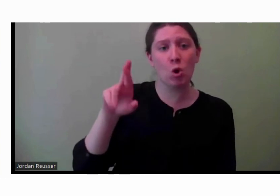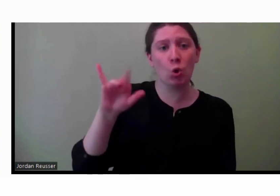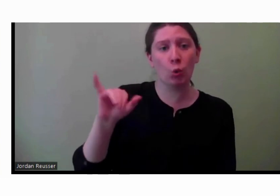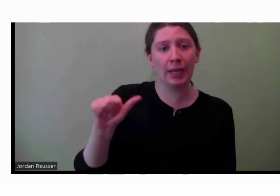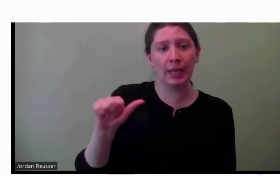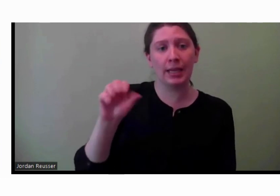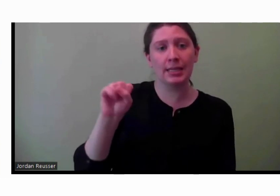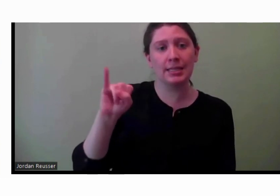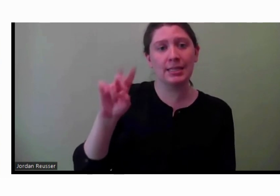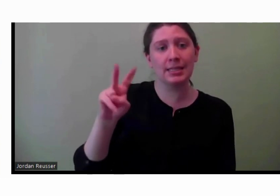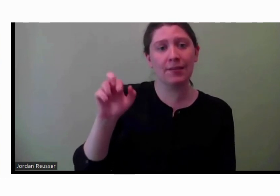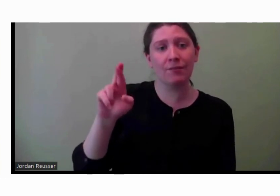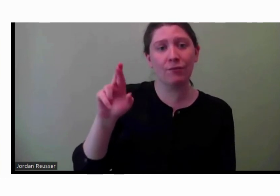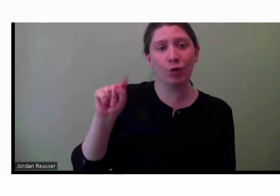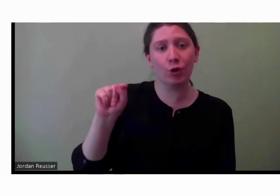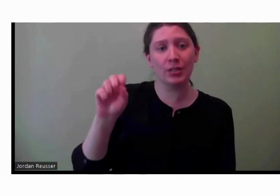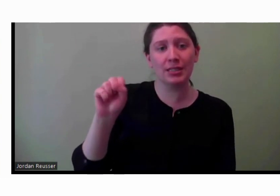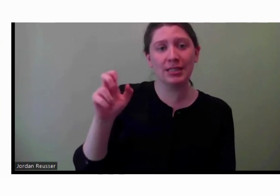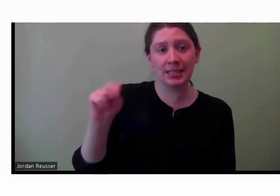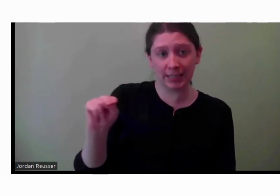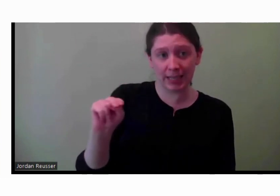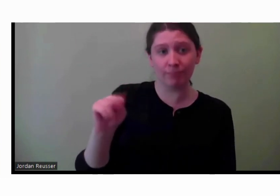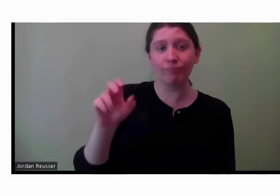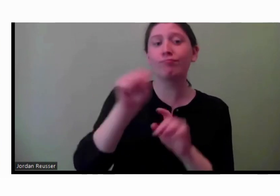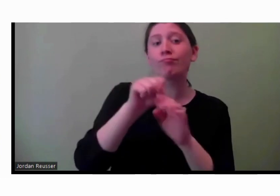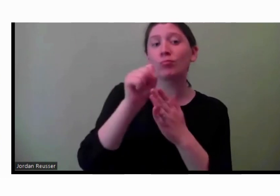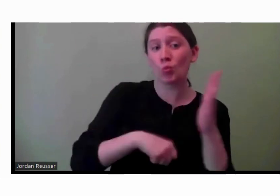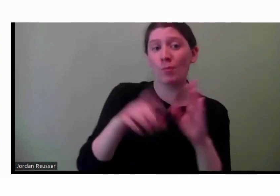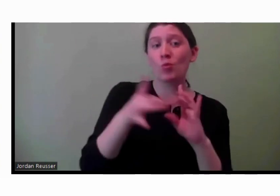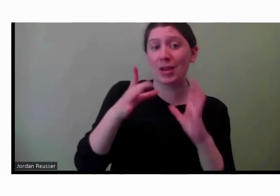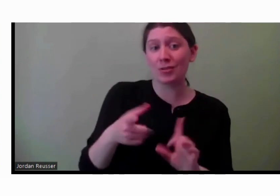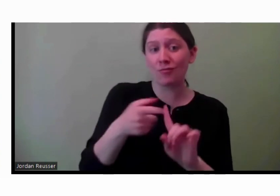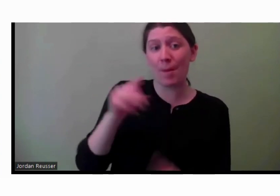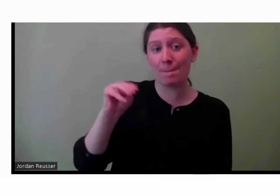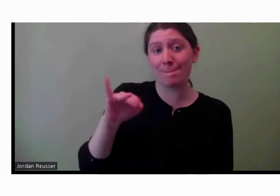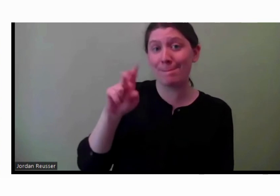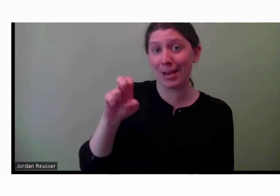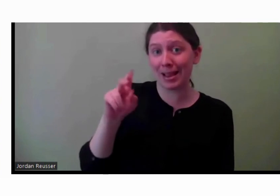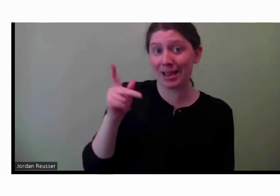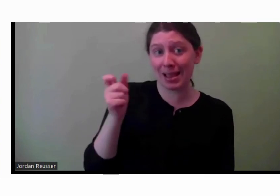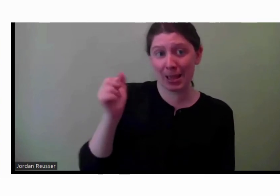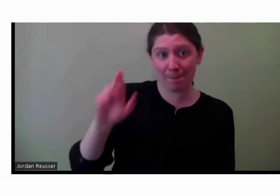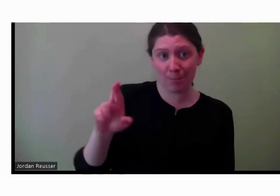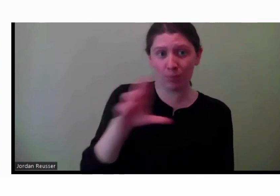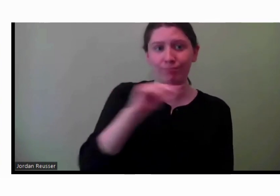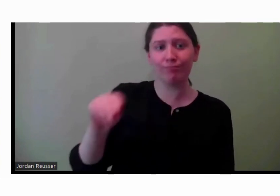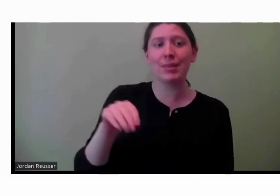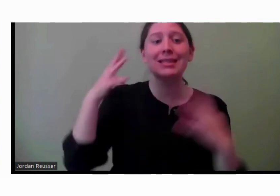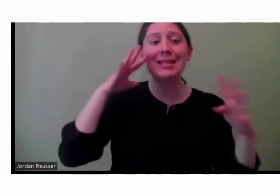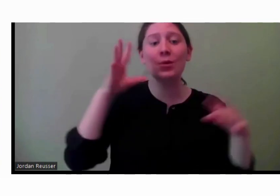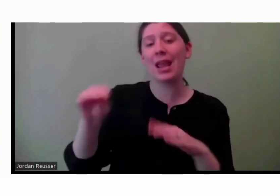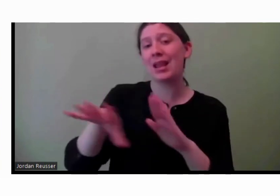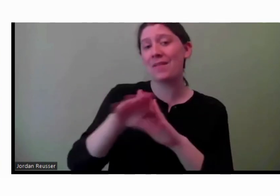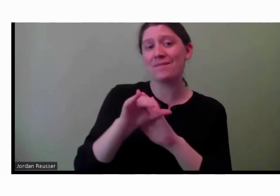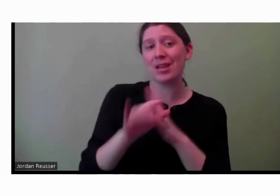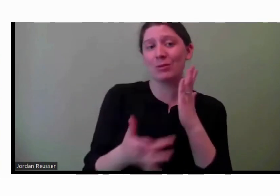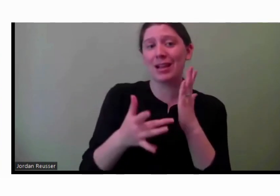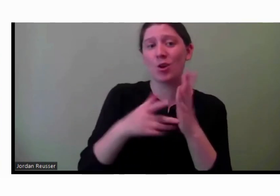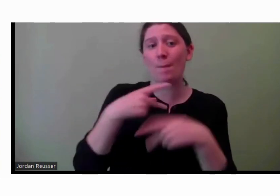from Mara Lane. That's me. Stay connected to ADA Cleveland by liking us on Facebook or following us on Twitter, Instagram,